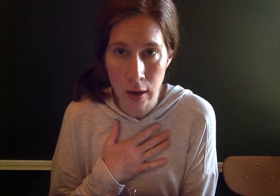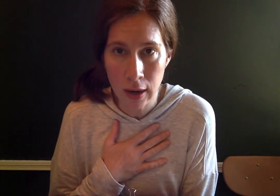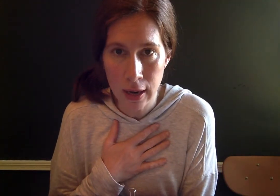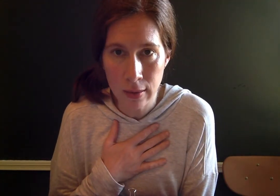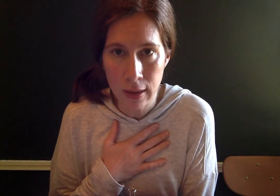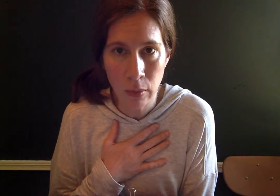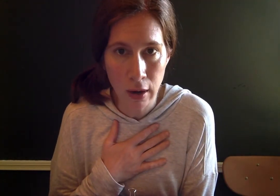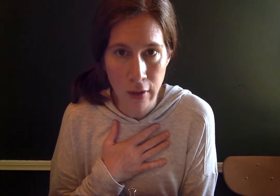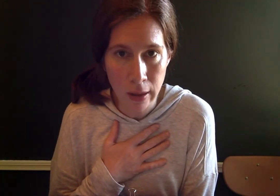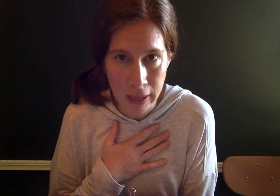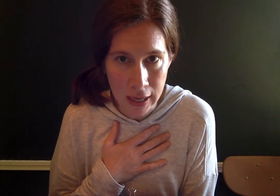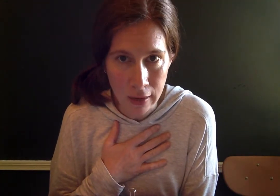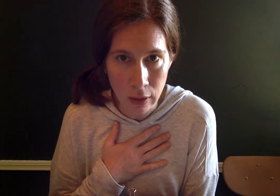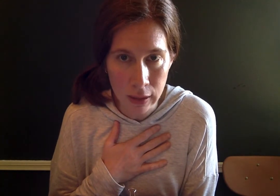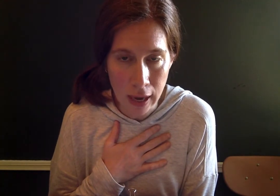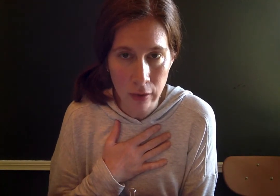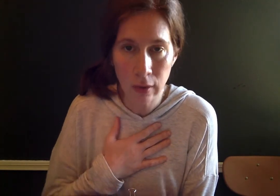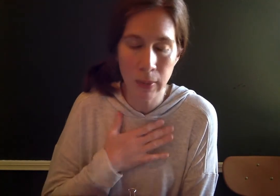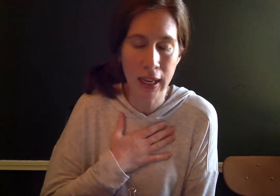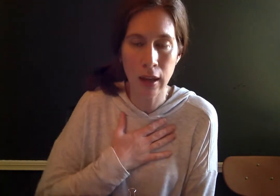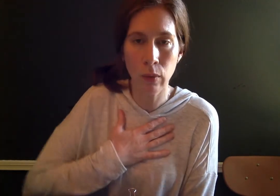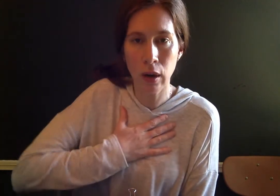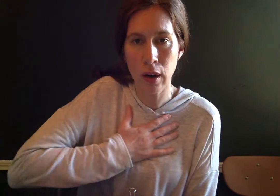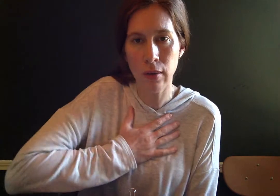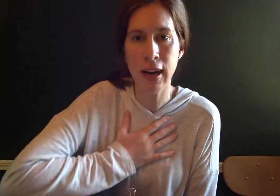and then we're going to find the beginning of the sound, the beginning of the word. Are you ready?